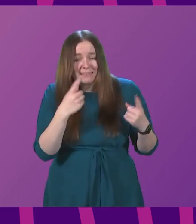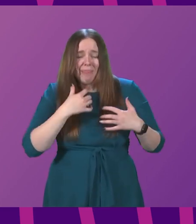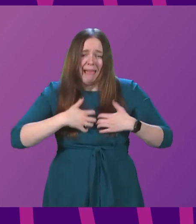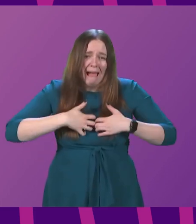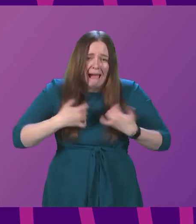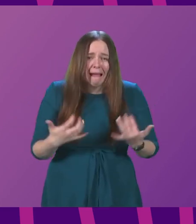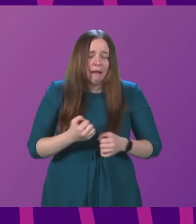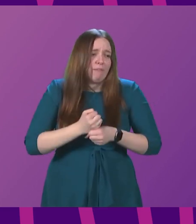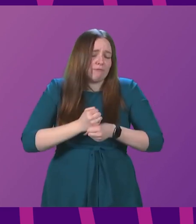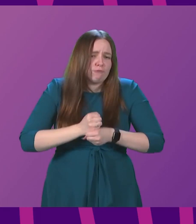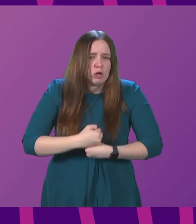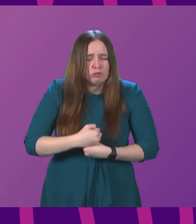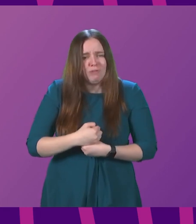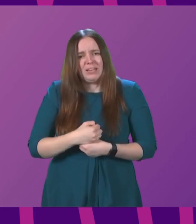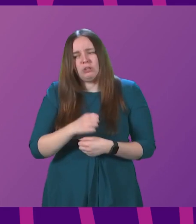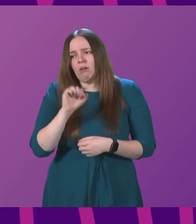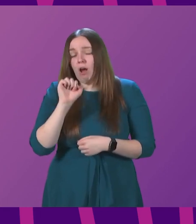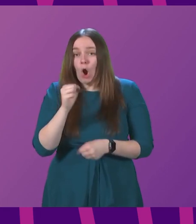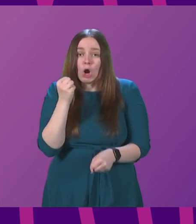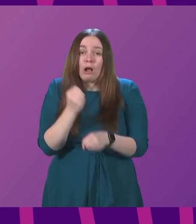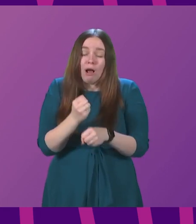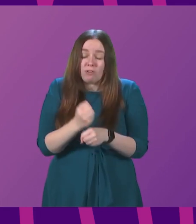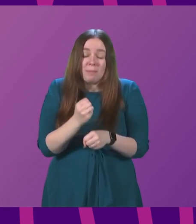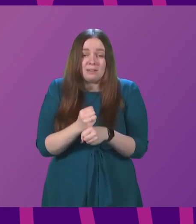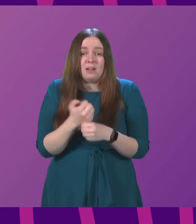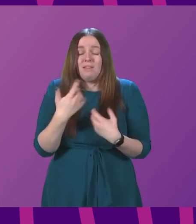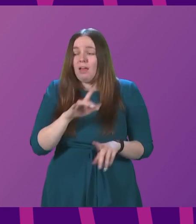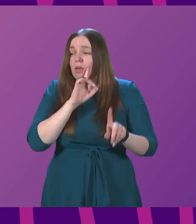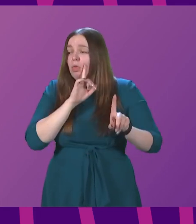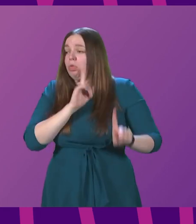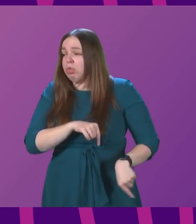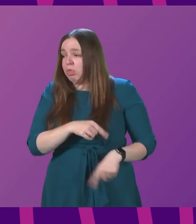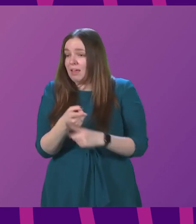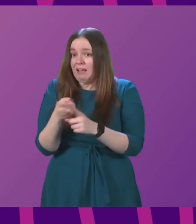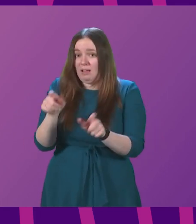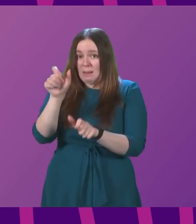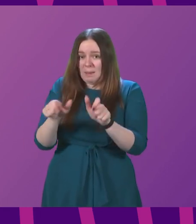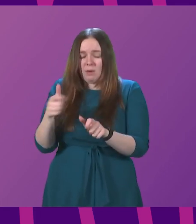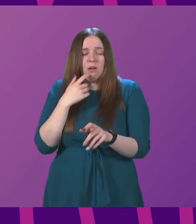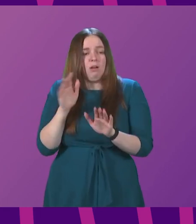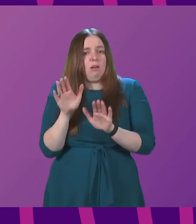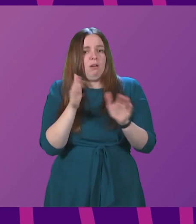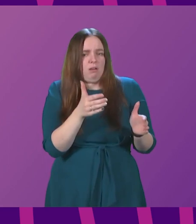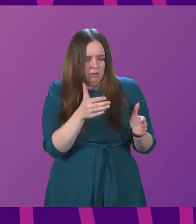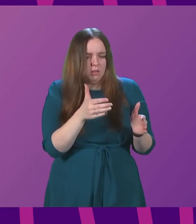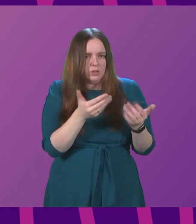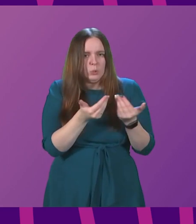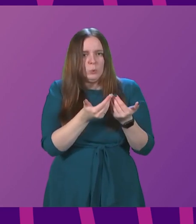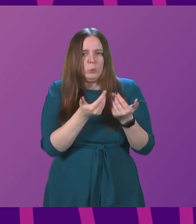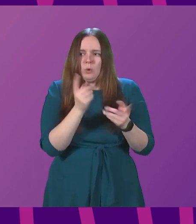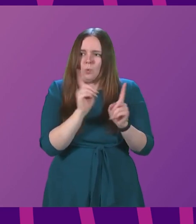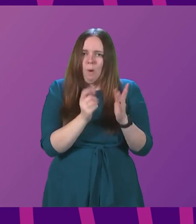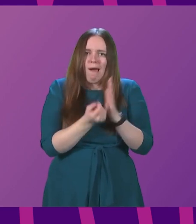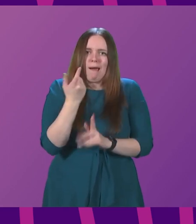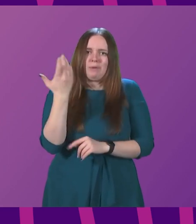the frustration at her government as it turns its eyes away from them and back to the tired old divisions of the past?